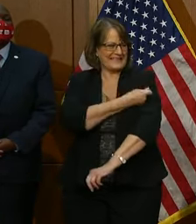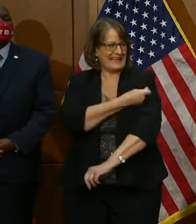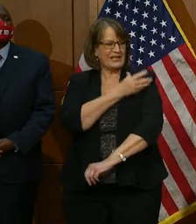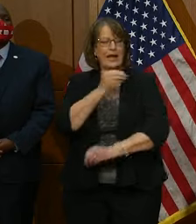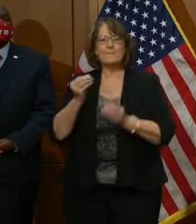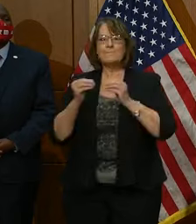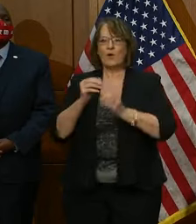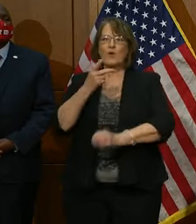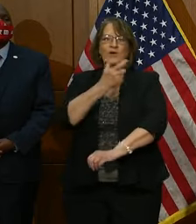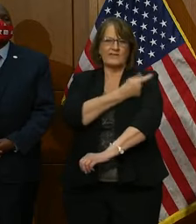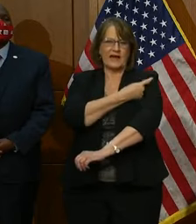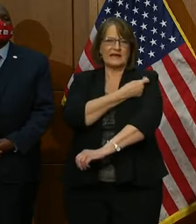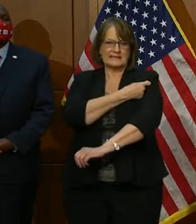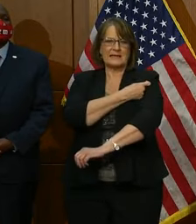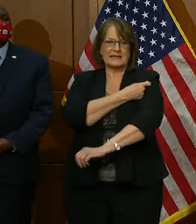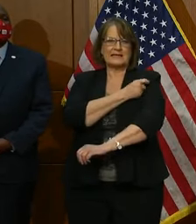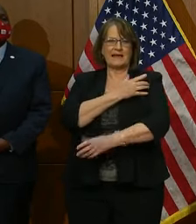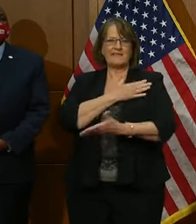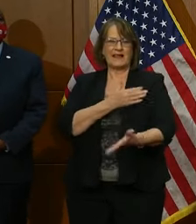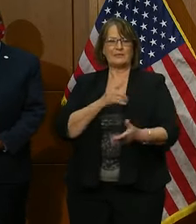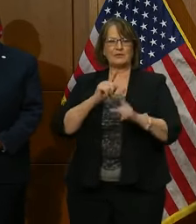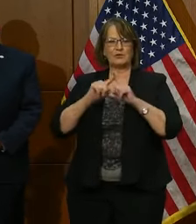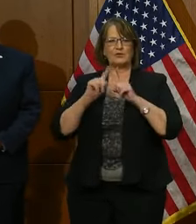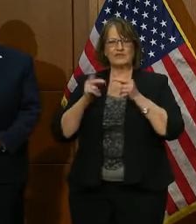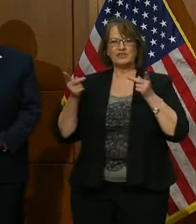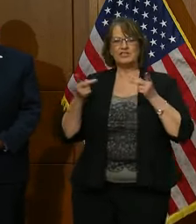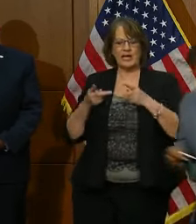vaccine as it's available through all of those other channels.